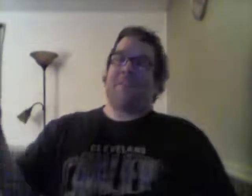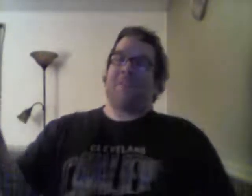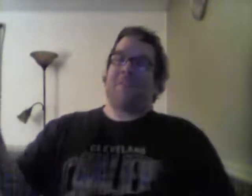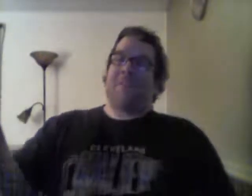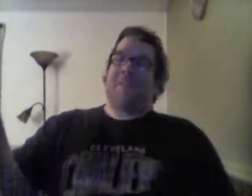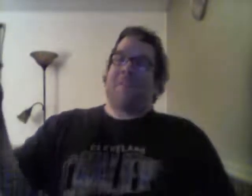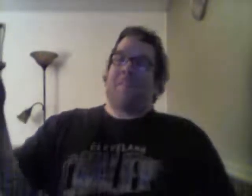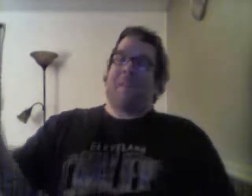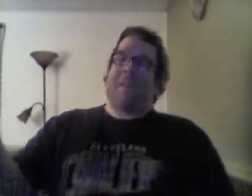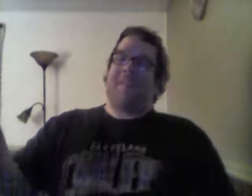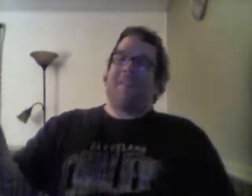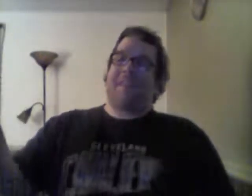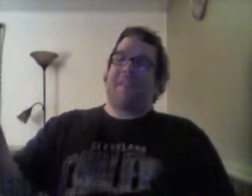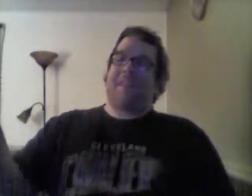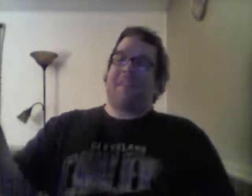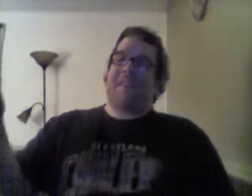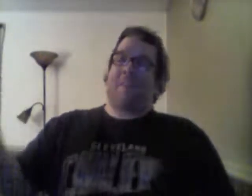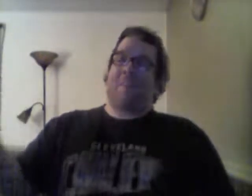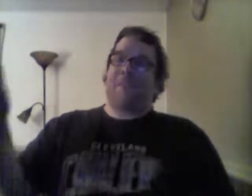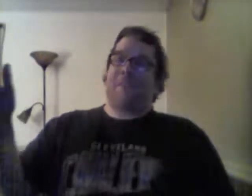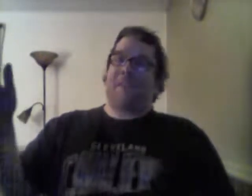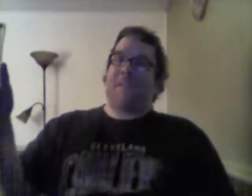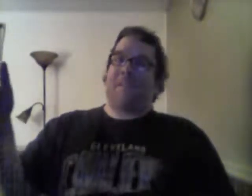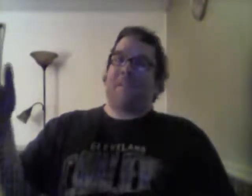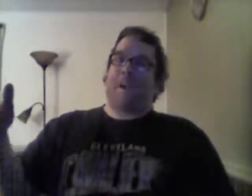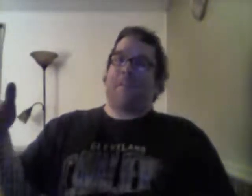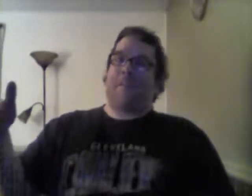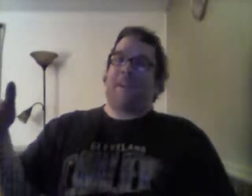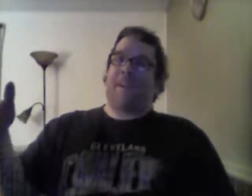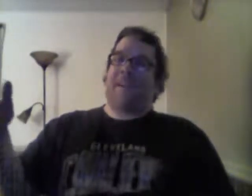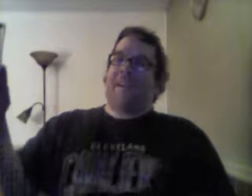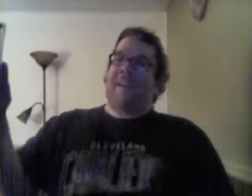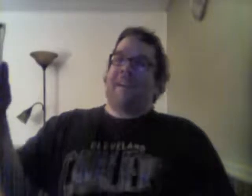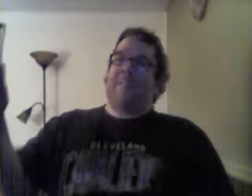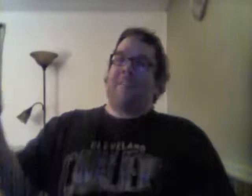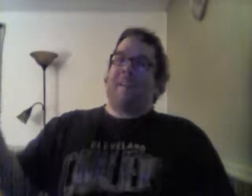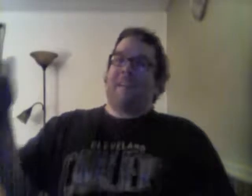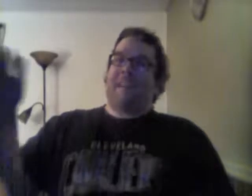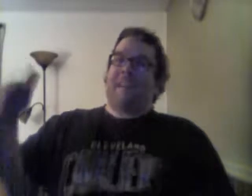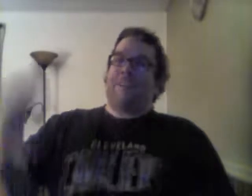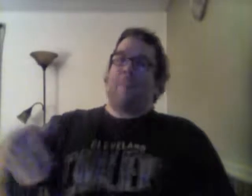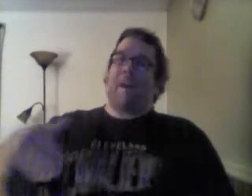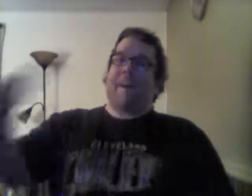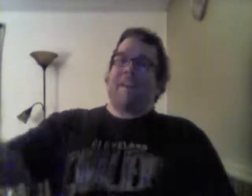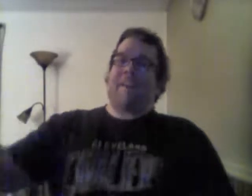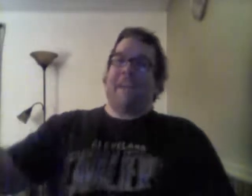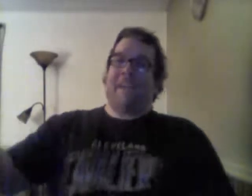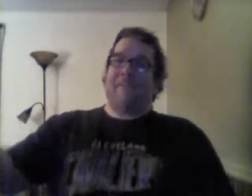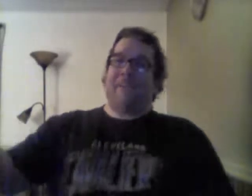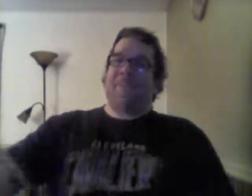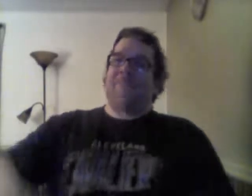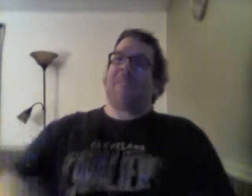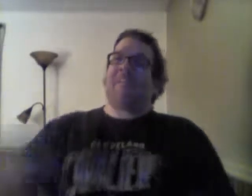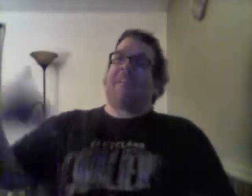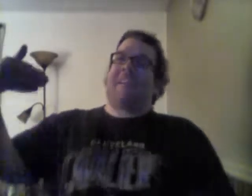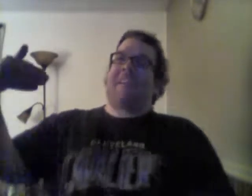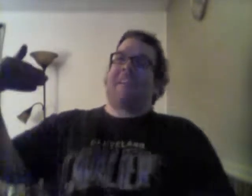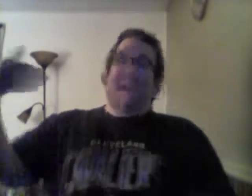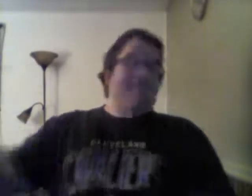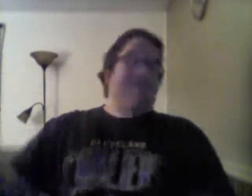basically help put in spyware so that they could spy on her camera. That's all